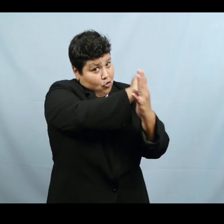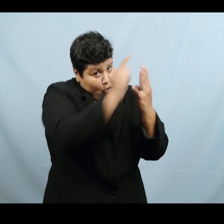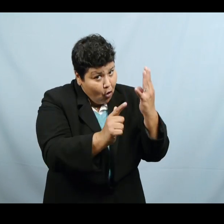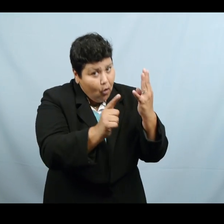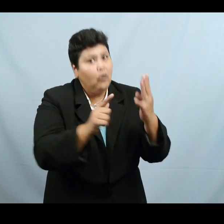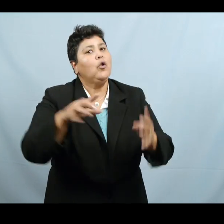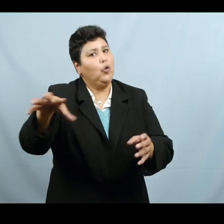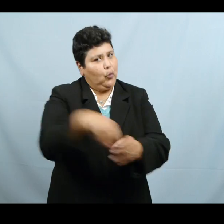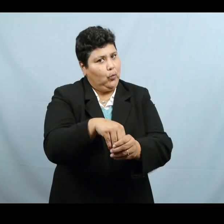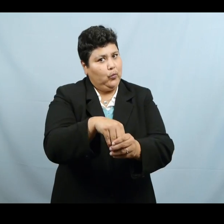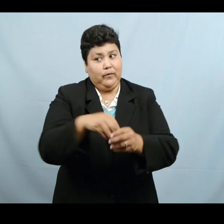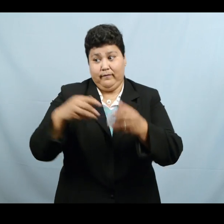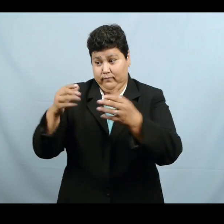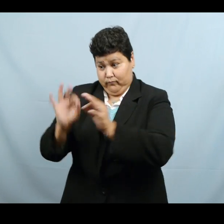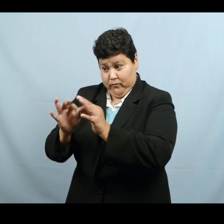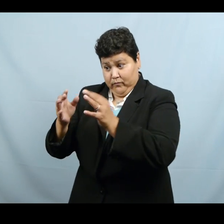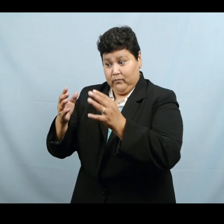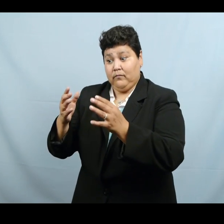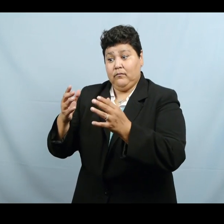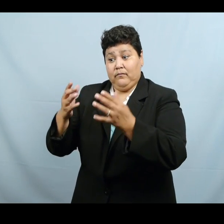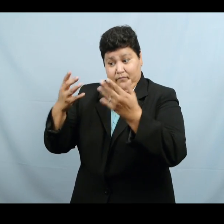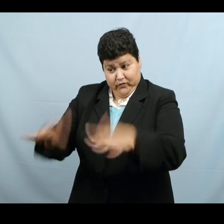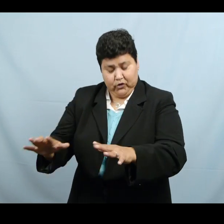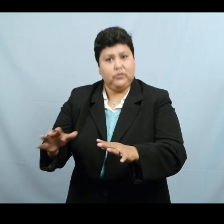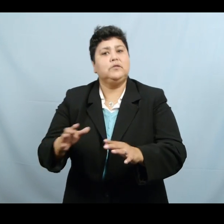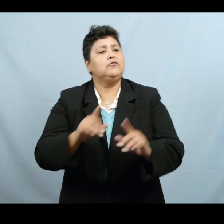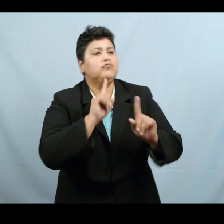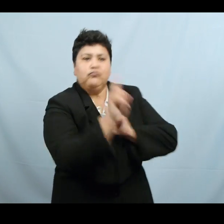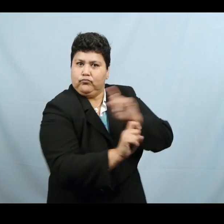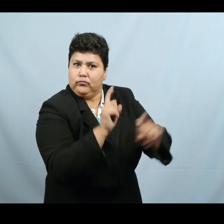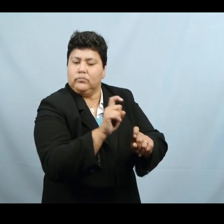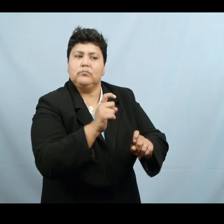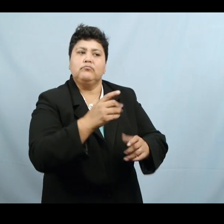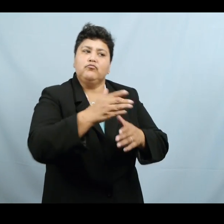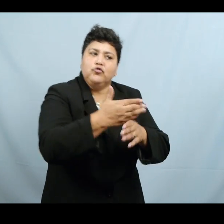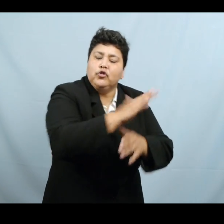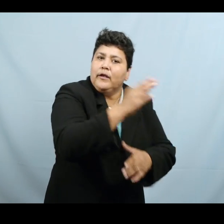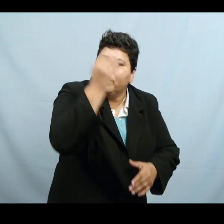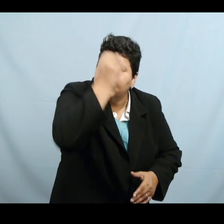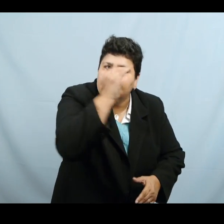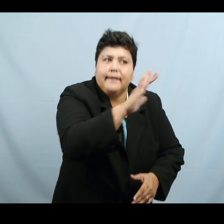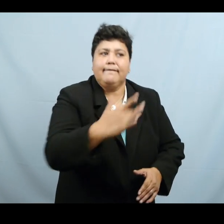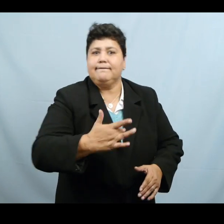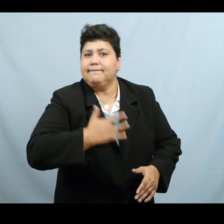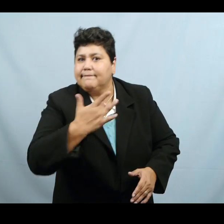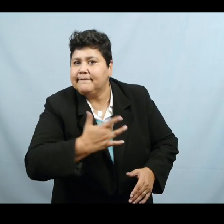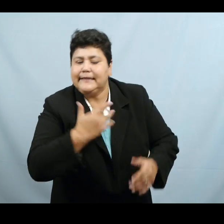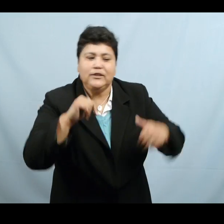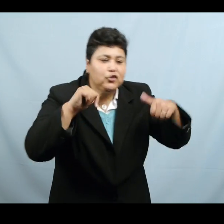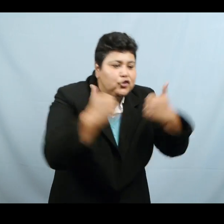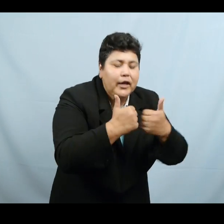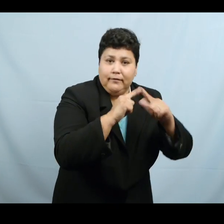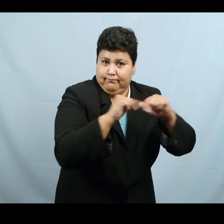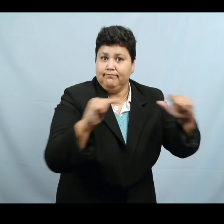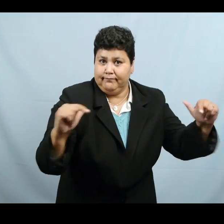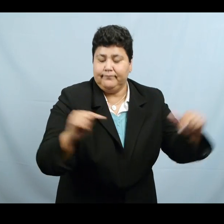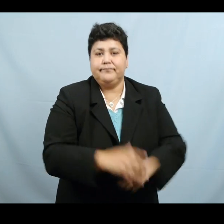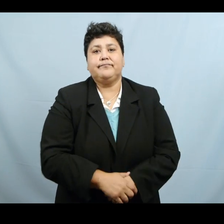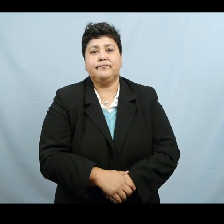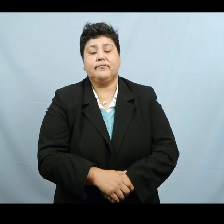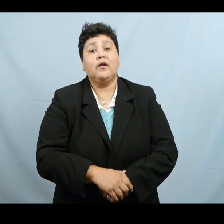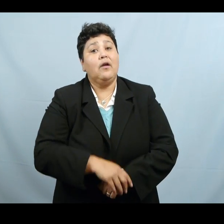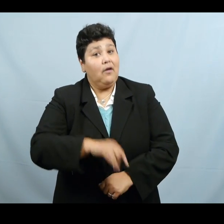share their thoughts on the process, their challenges, and their general feelings about the work. Additionally,